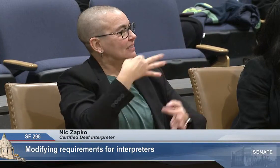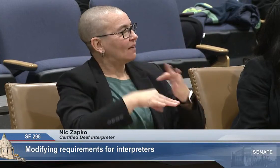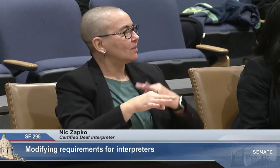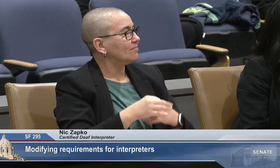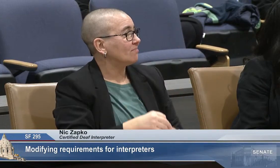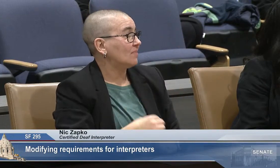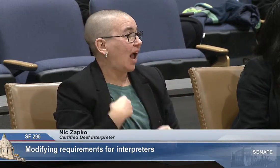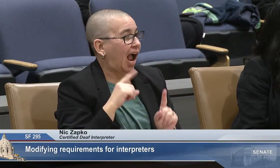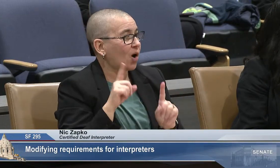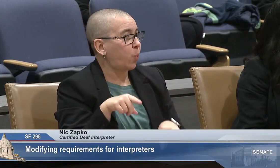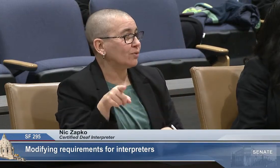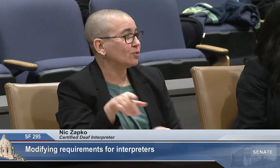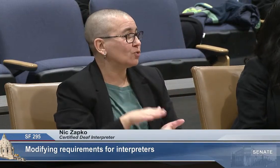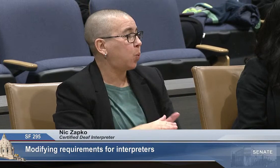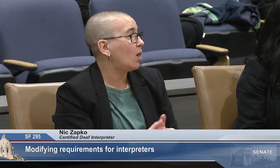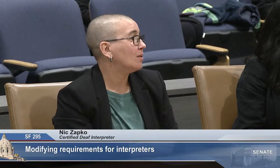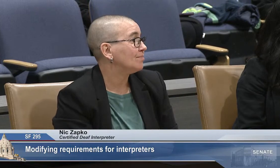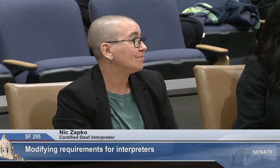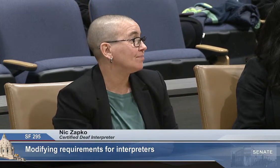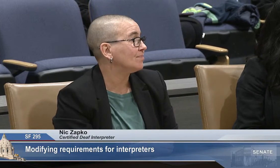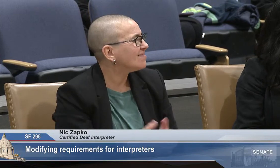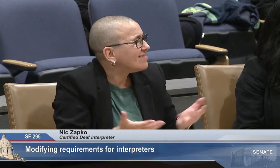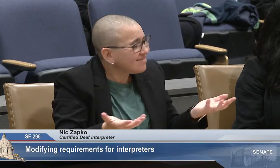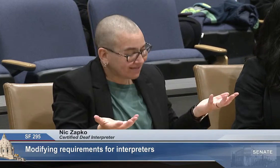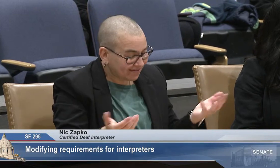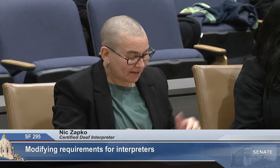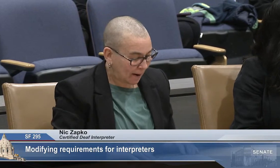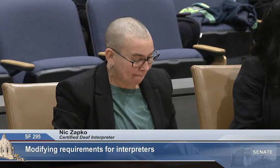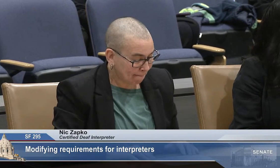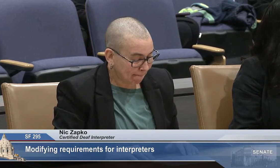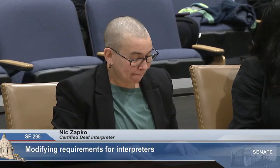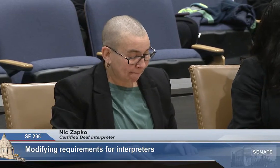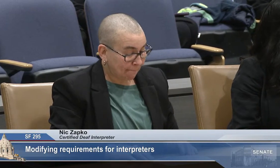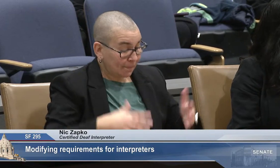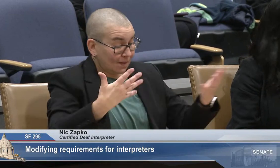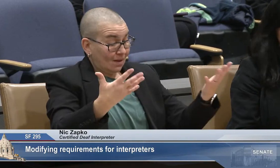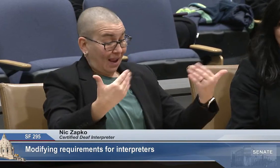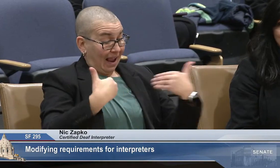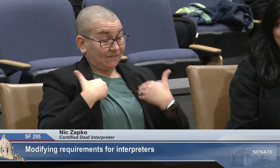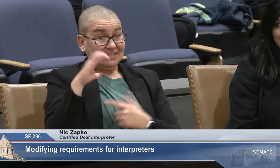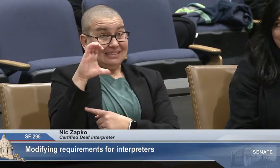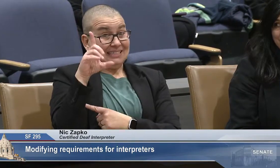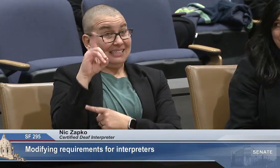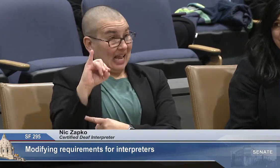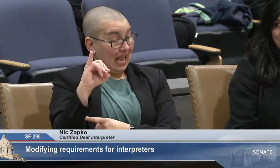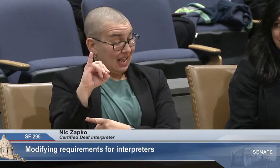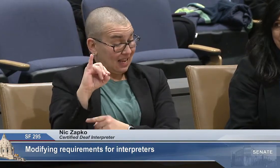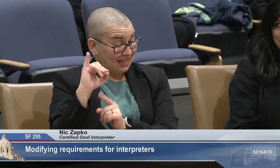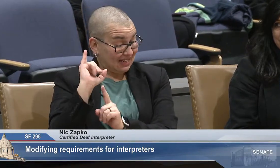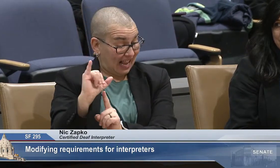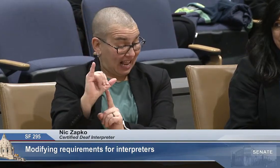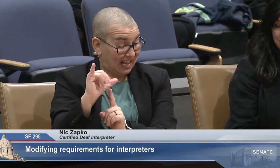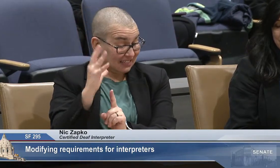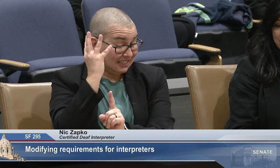having a CDI